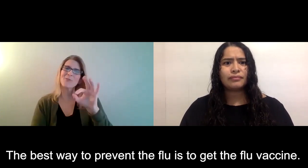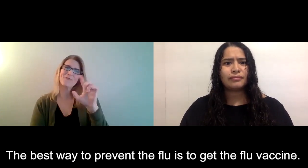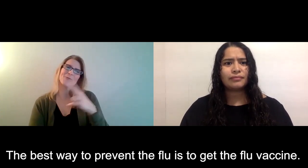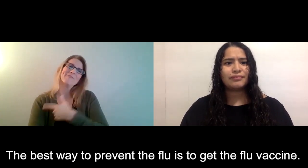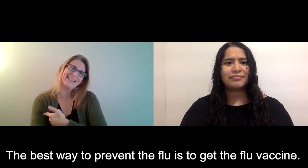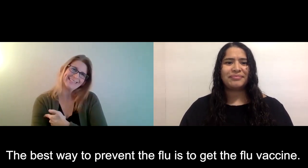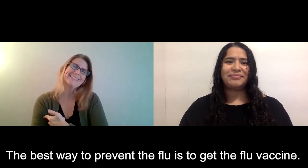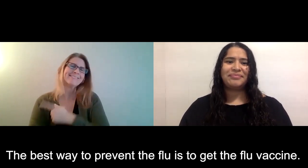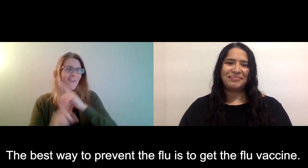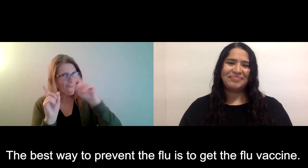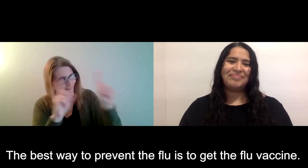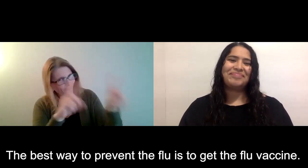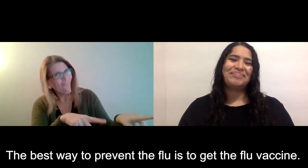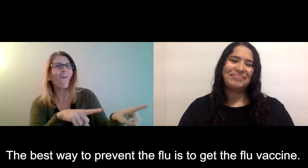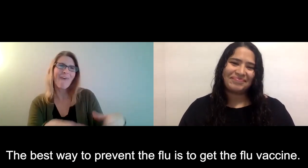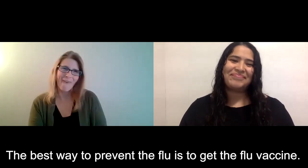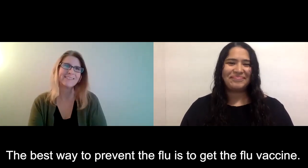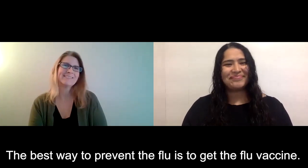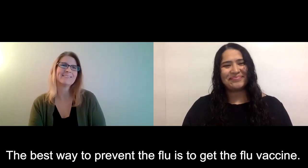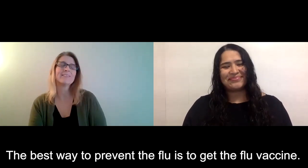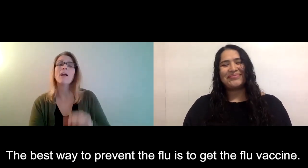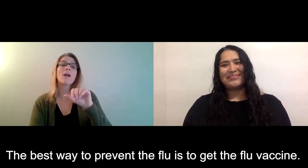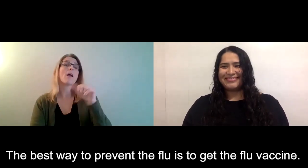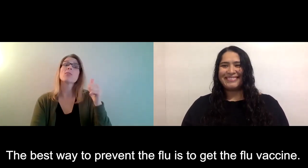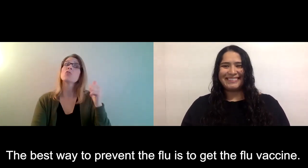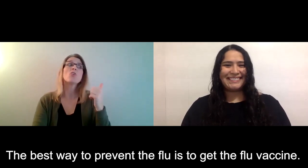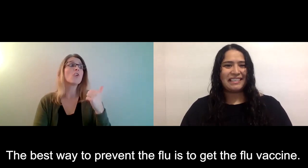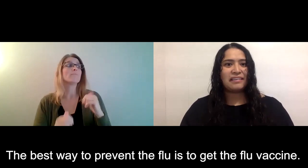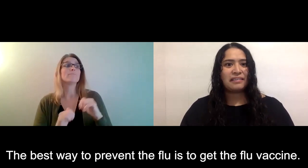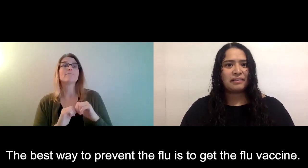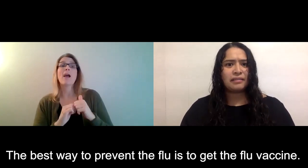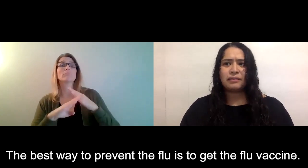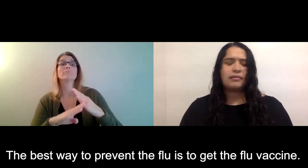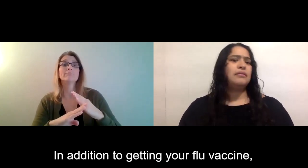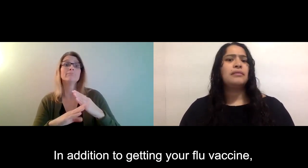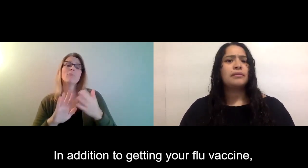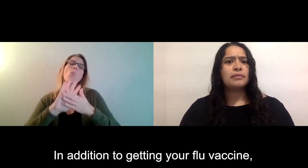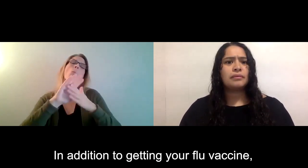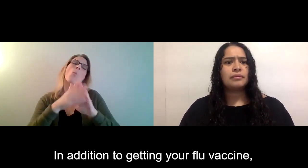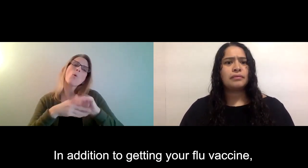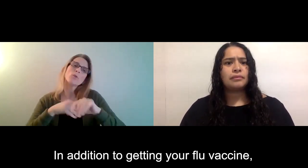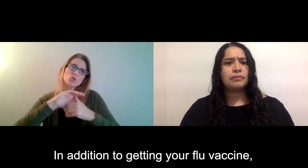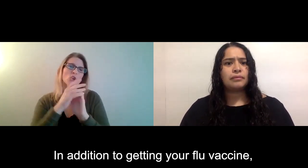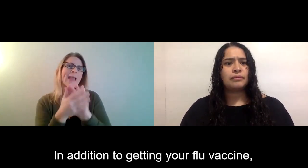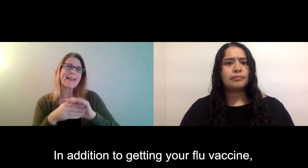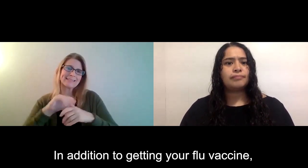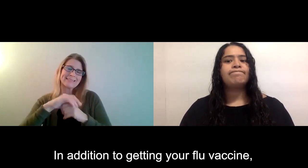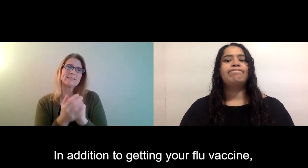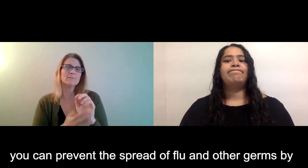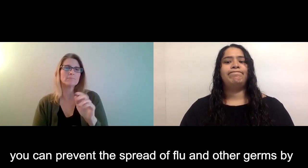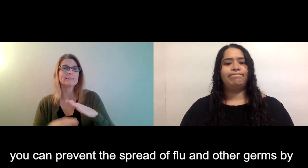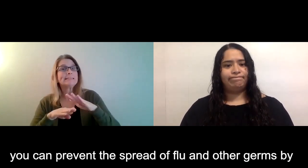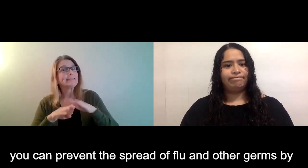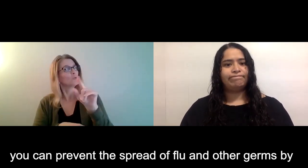The best way to prevent the flu is to go and get the flu vaccine. In addition to getting the flu